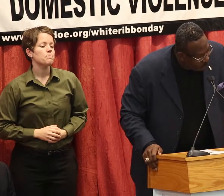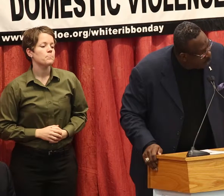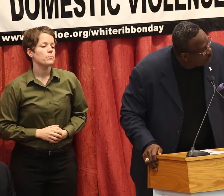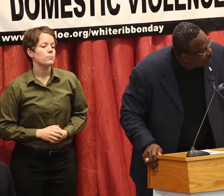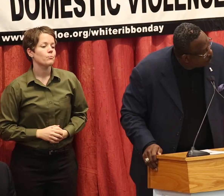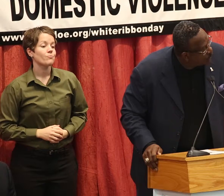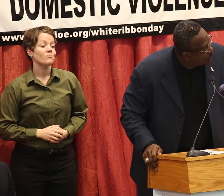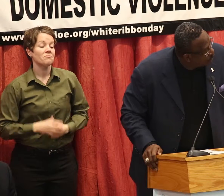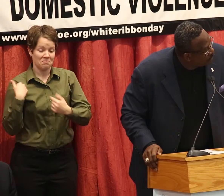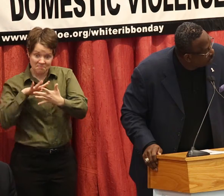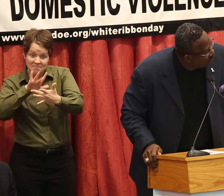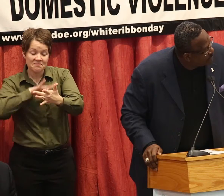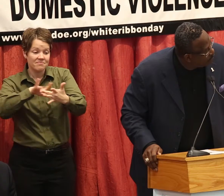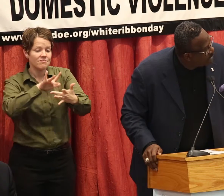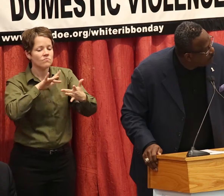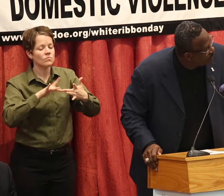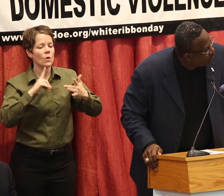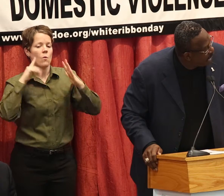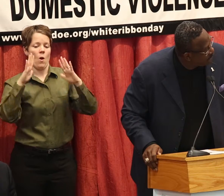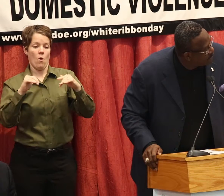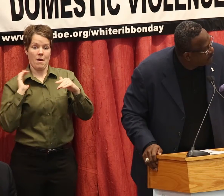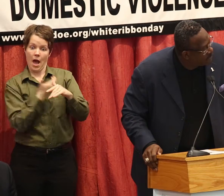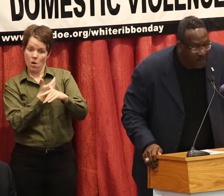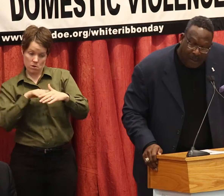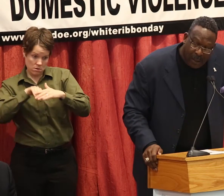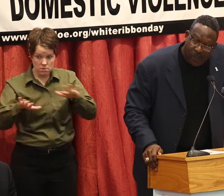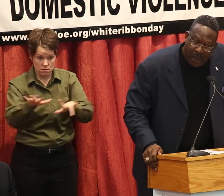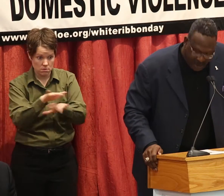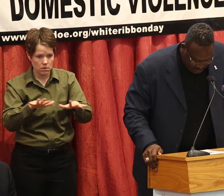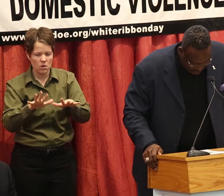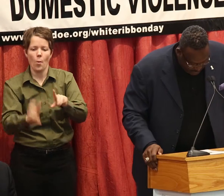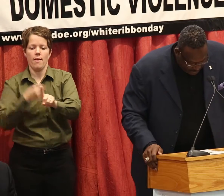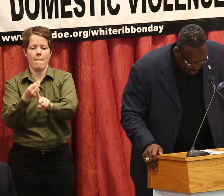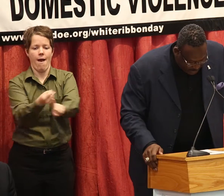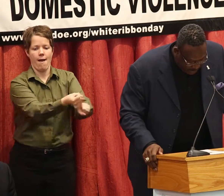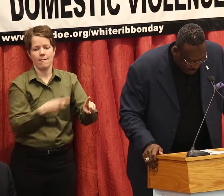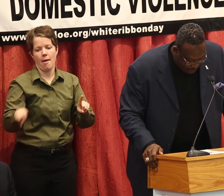and we hope to leave some type of impact along the way.